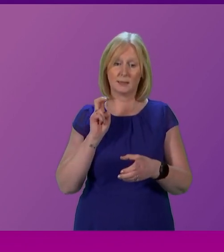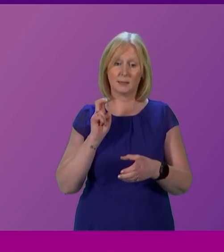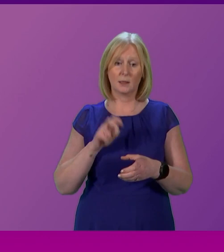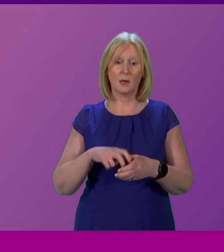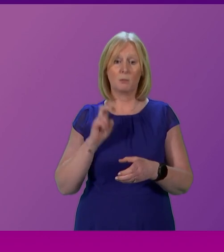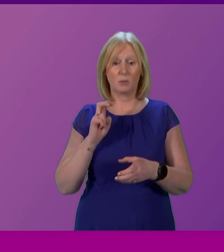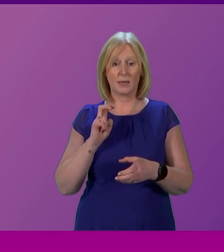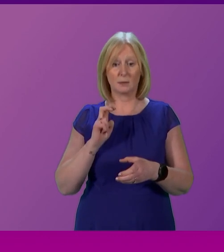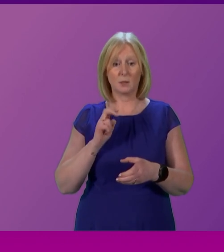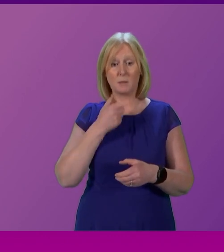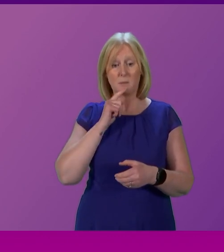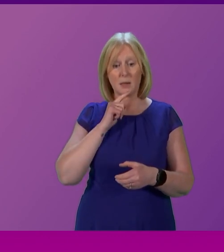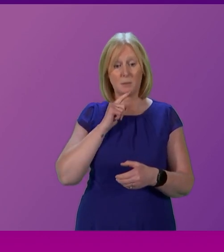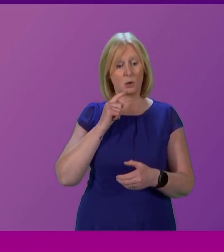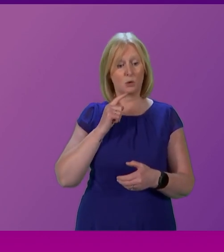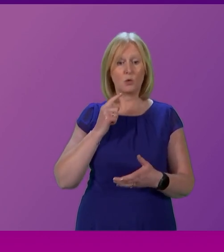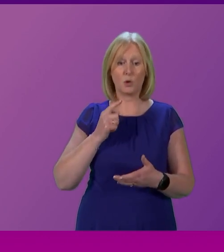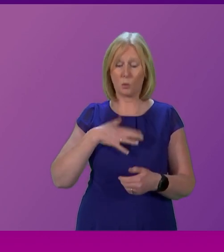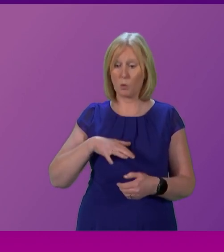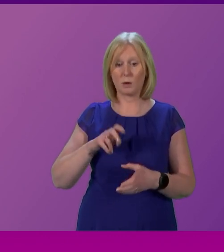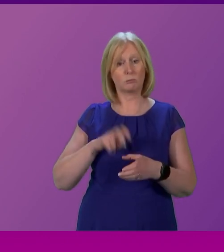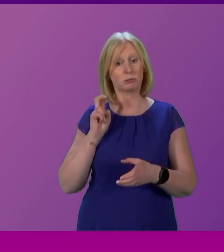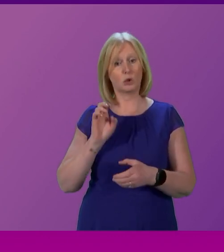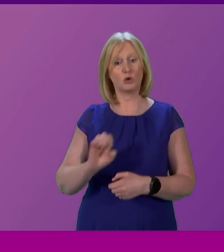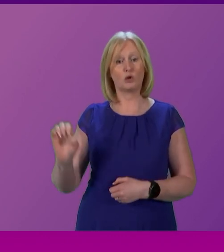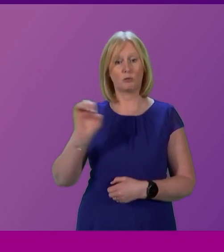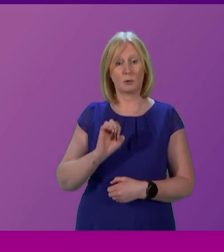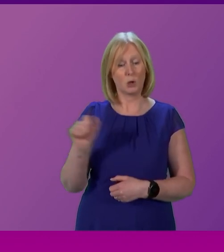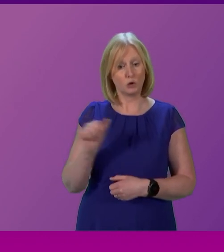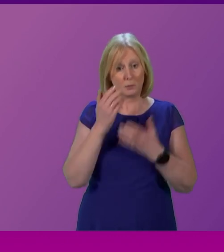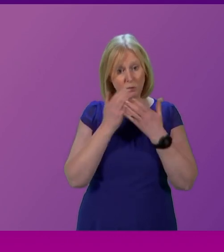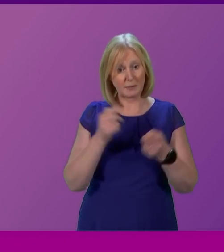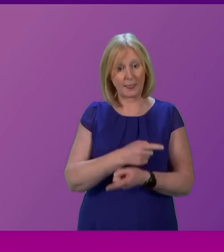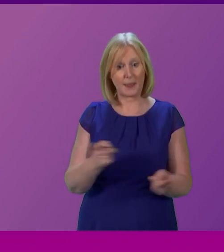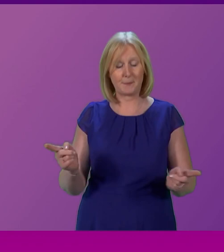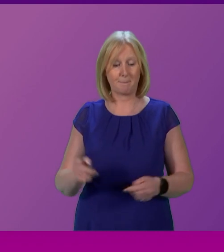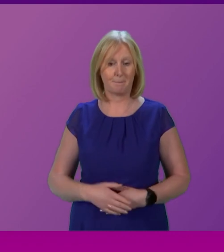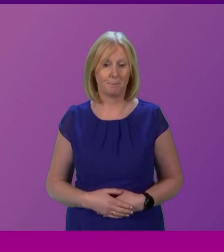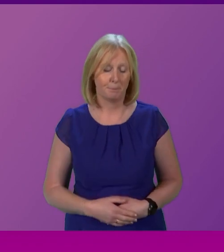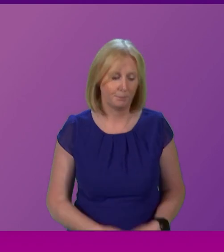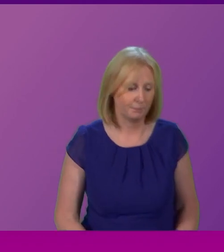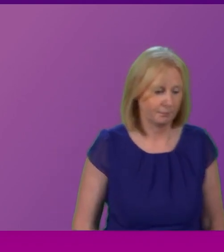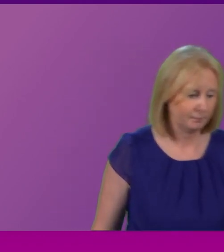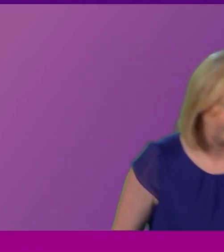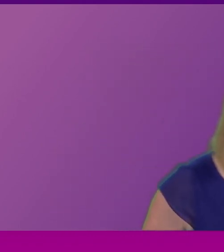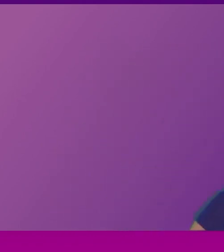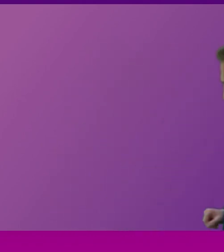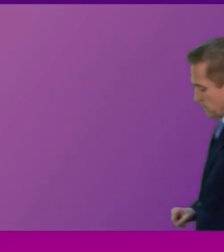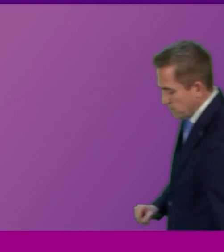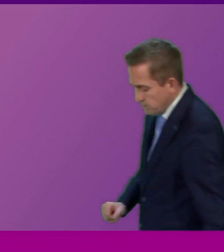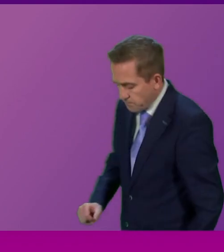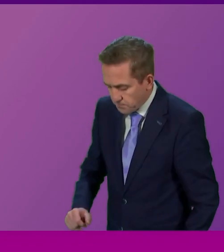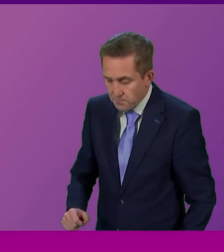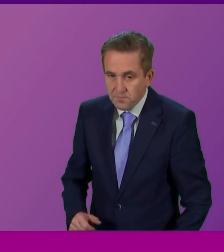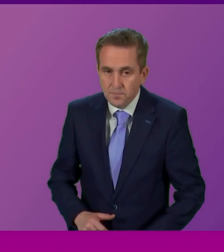wanted to leave Europe. Should we respect those winners? I am grateful Deputy Presiding Officer. Thank you Mr Whitfield. I now call Karen Adam for up to four minutes